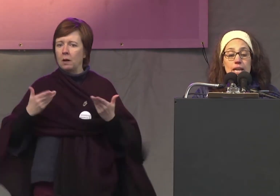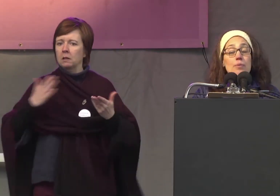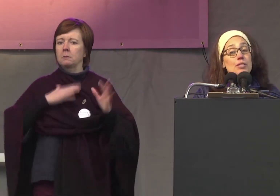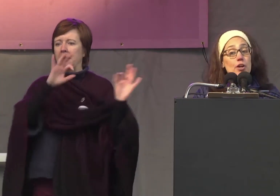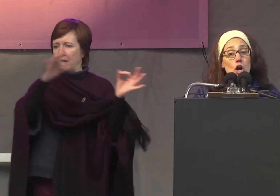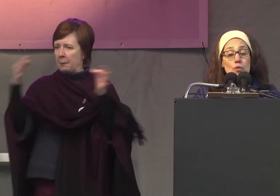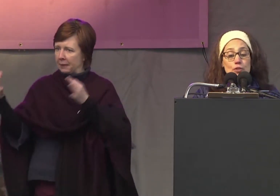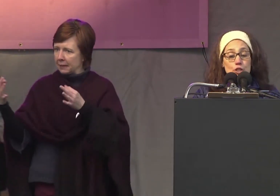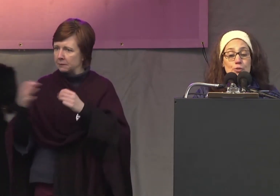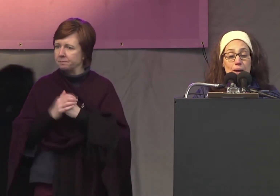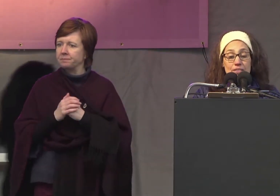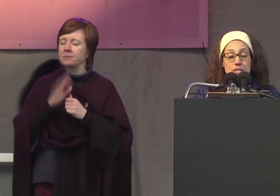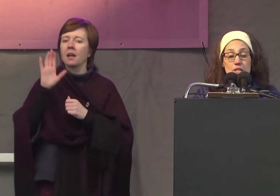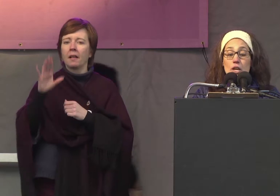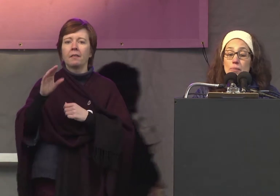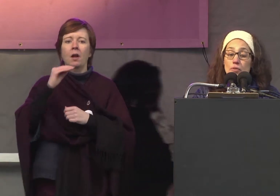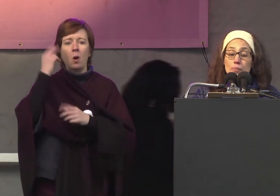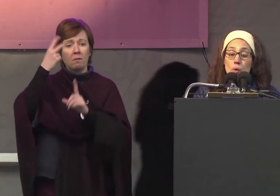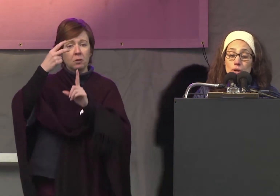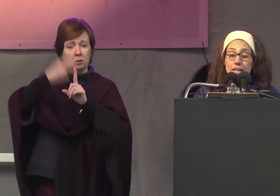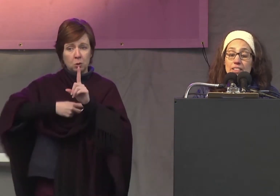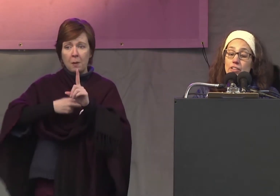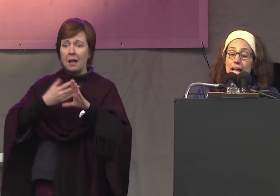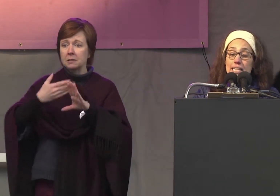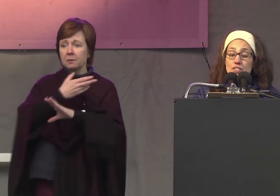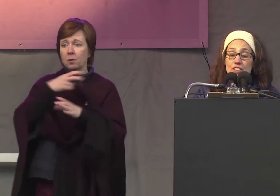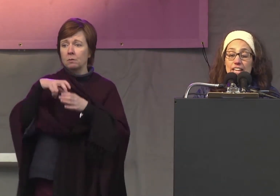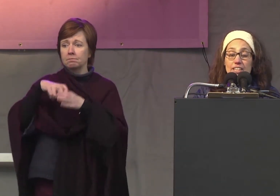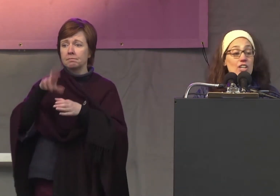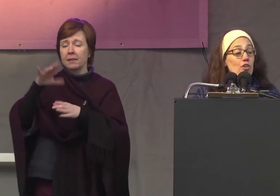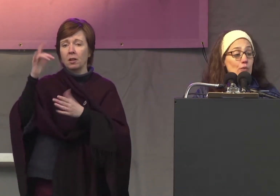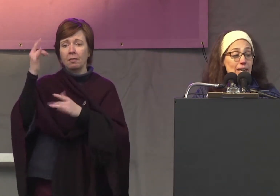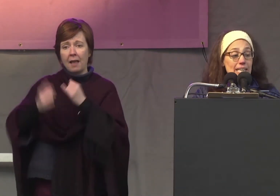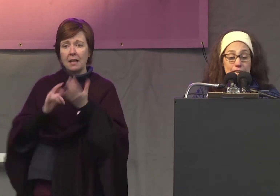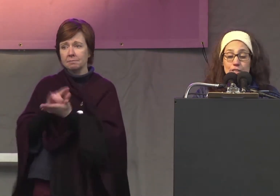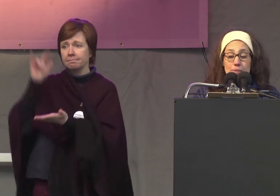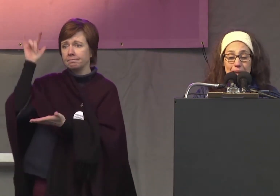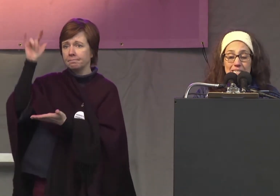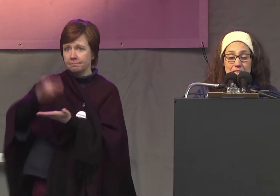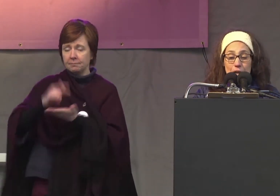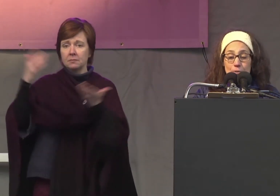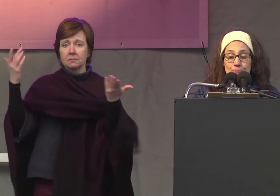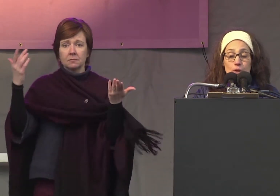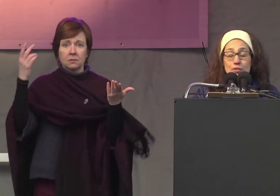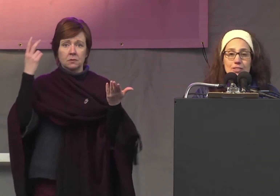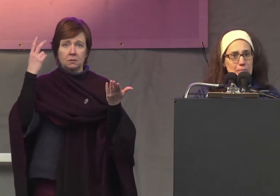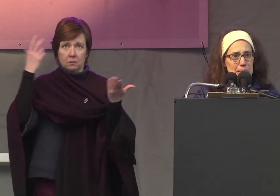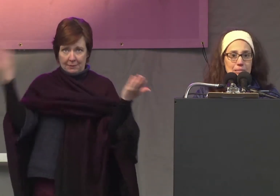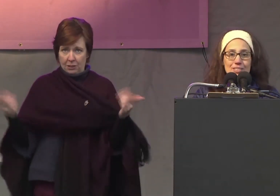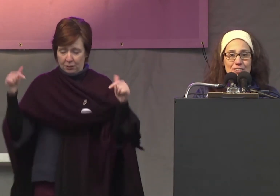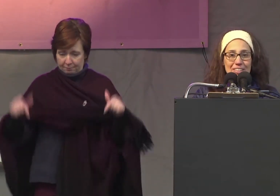it was their home for two months before boarding their last flight right here to Mexico